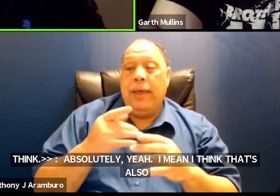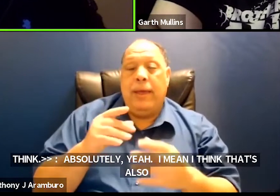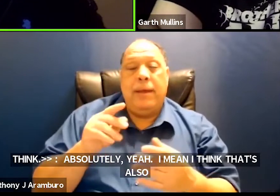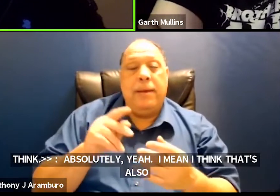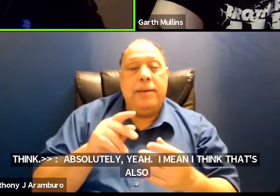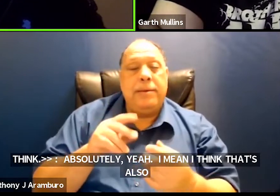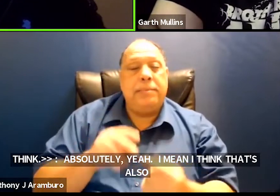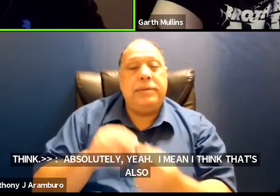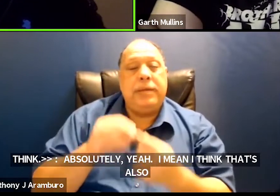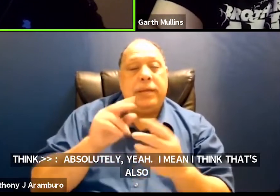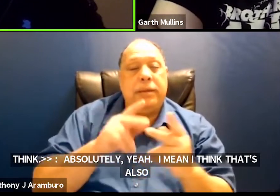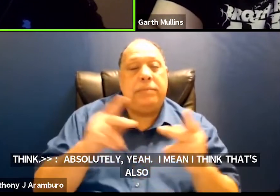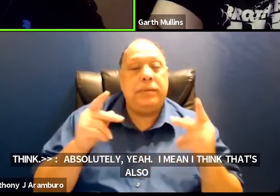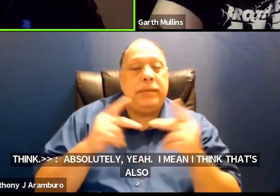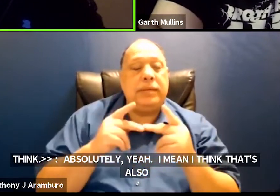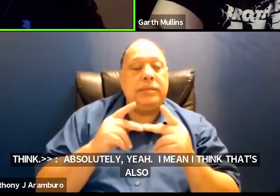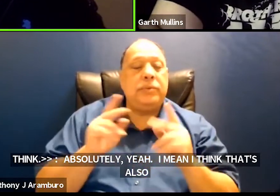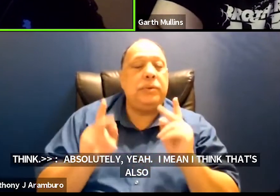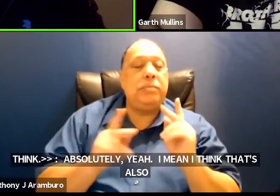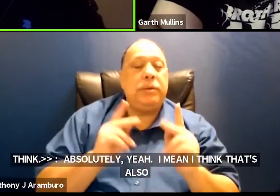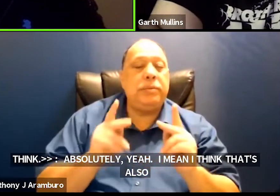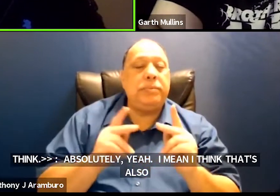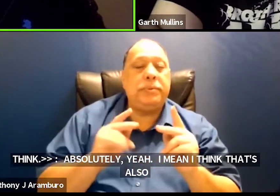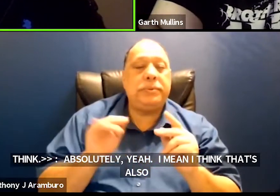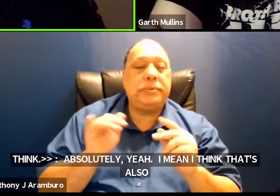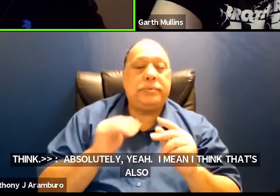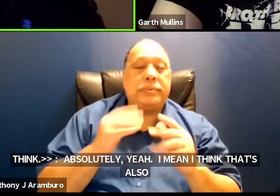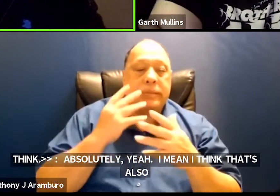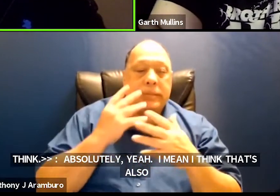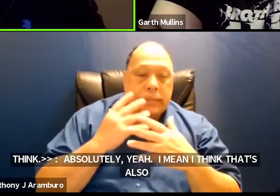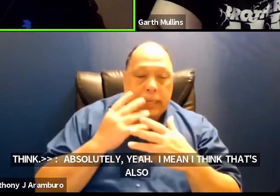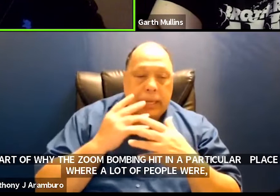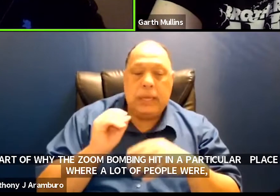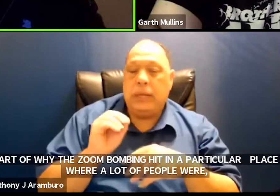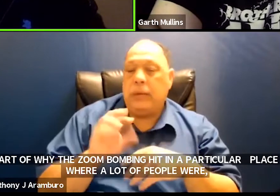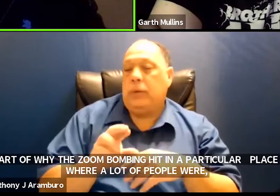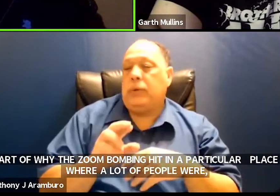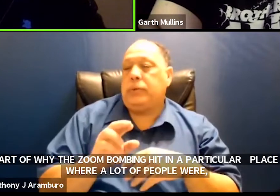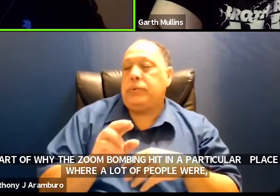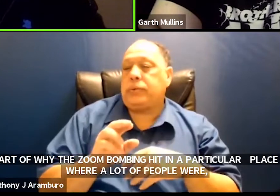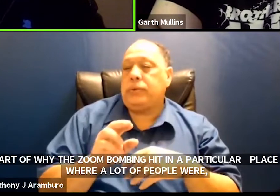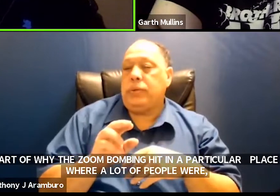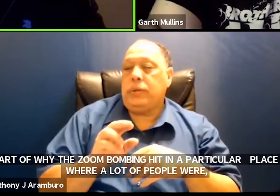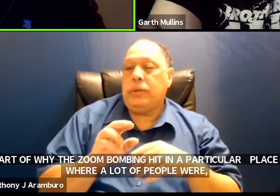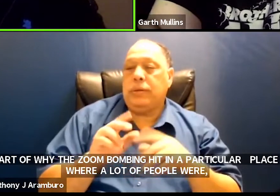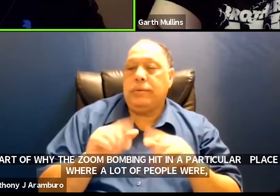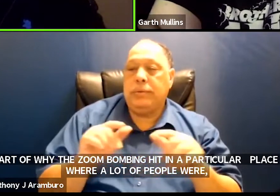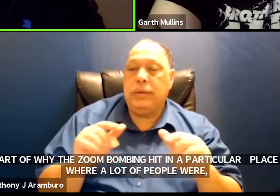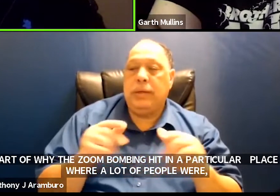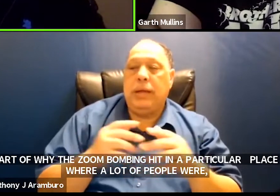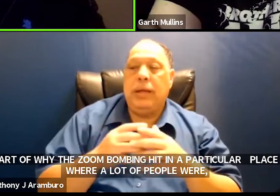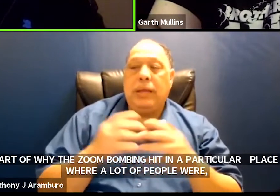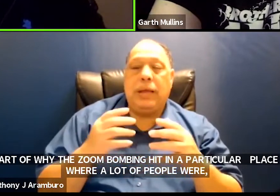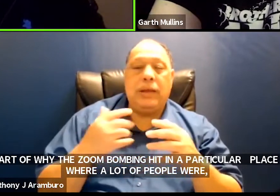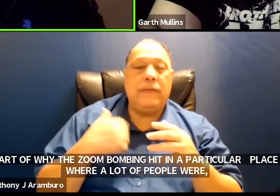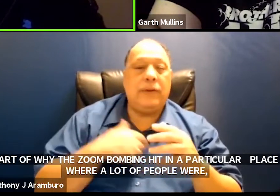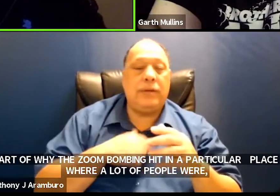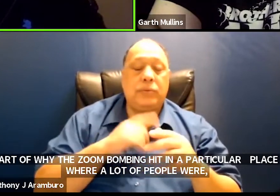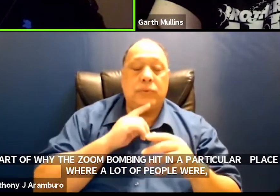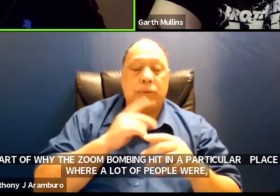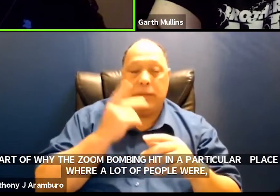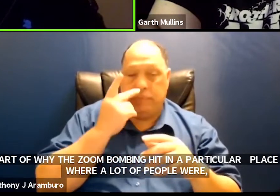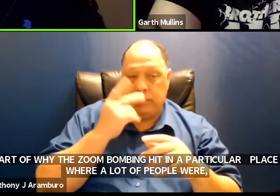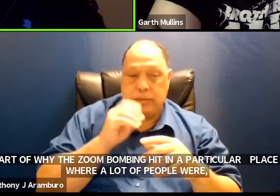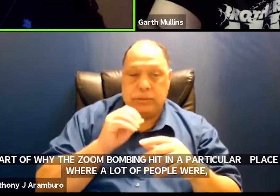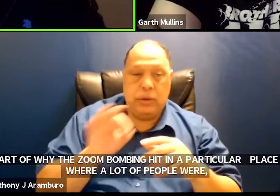a lot of people were um like sad or triggered etc but a lot of us were also pretty pissed off a lot of